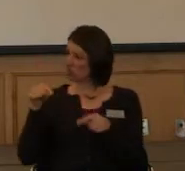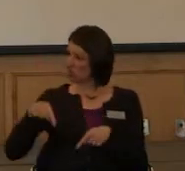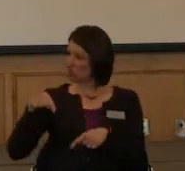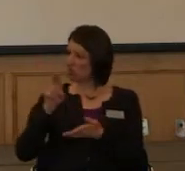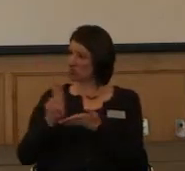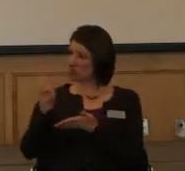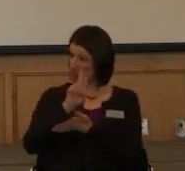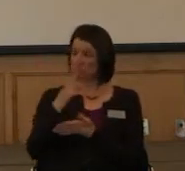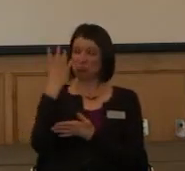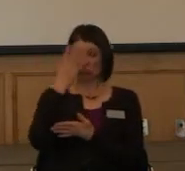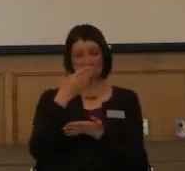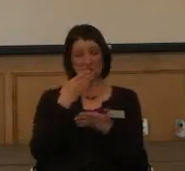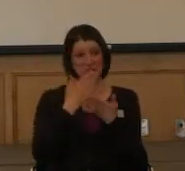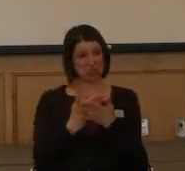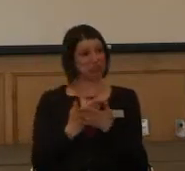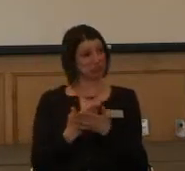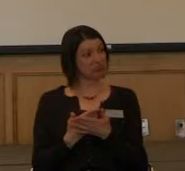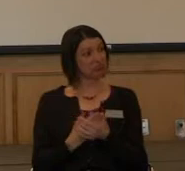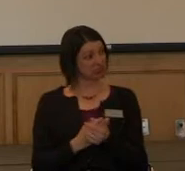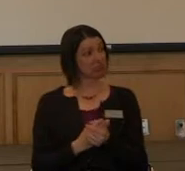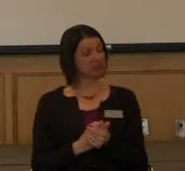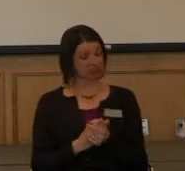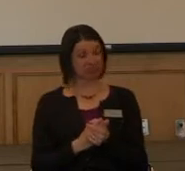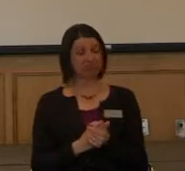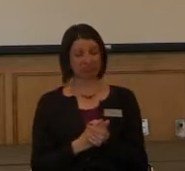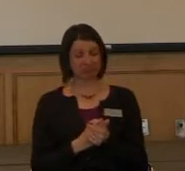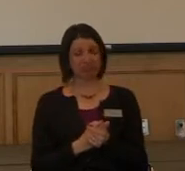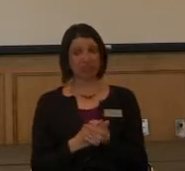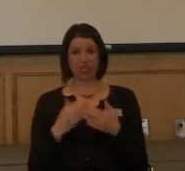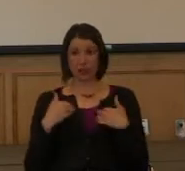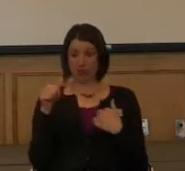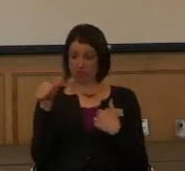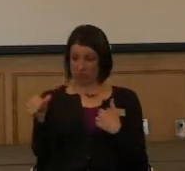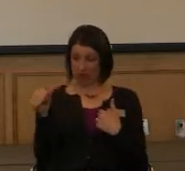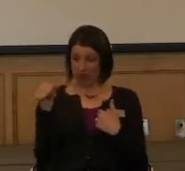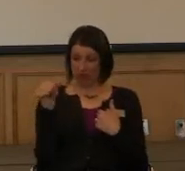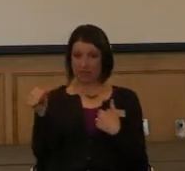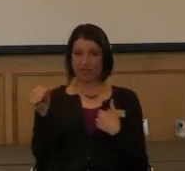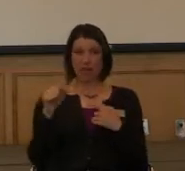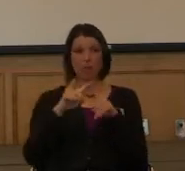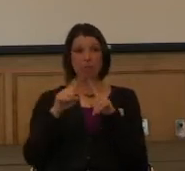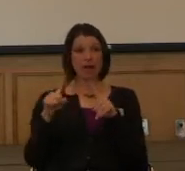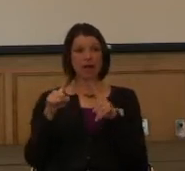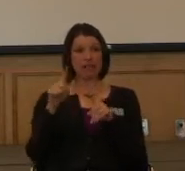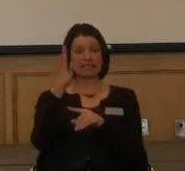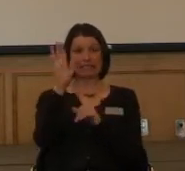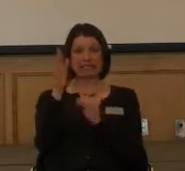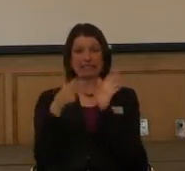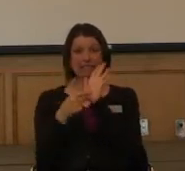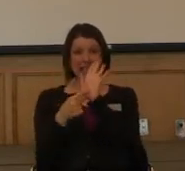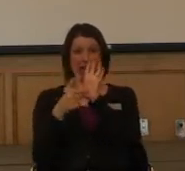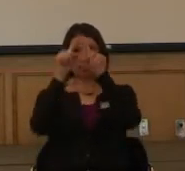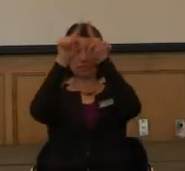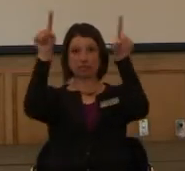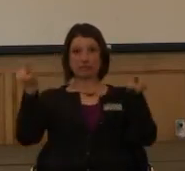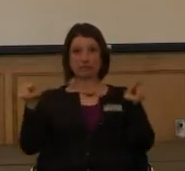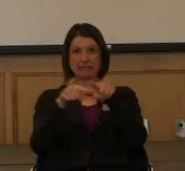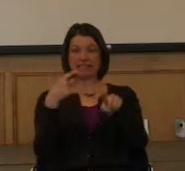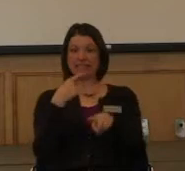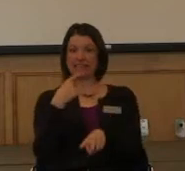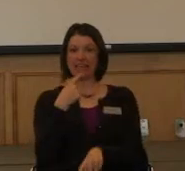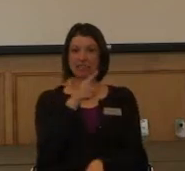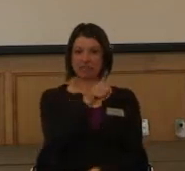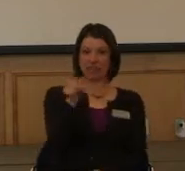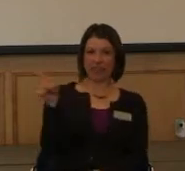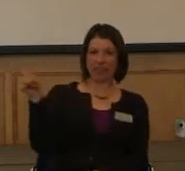that. know, it's pretty awesome. And not only do you have the buttons, but you have the big blue signs to tell me where the heck to go for